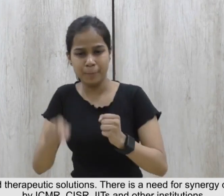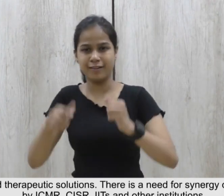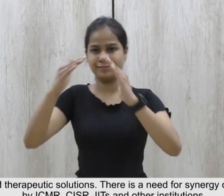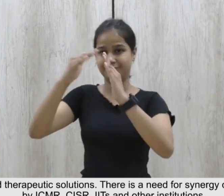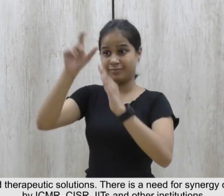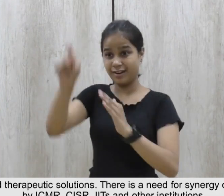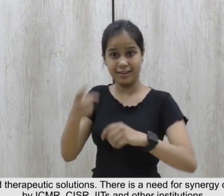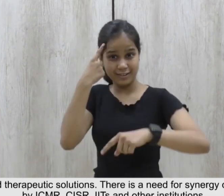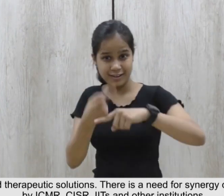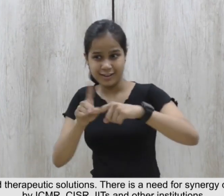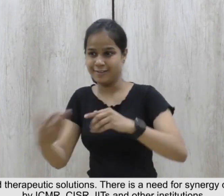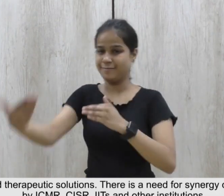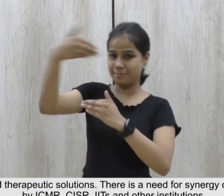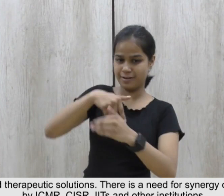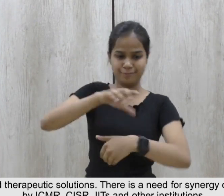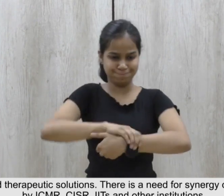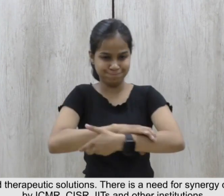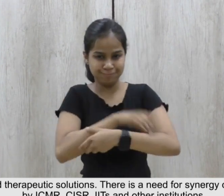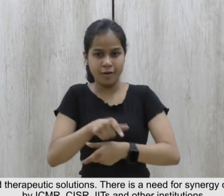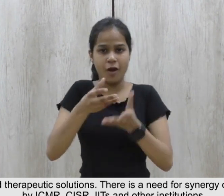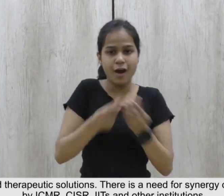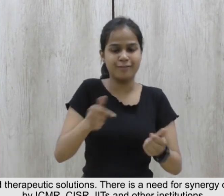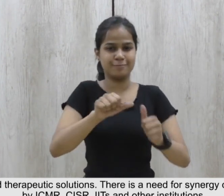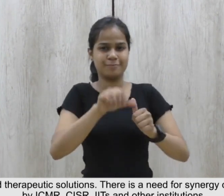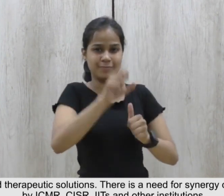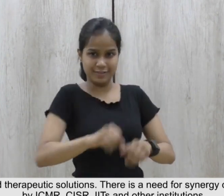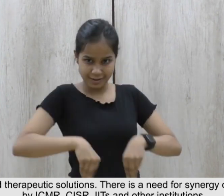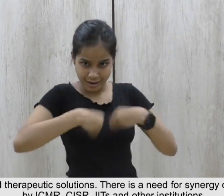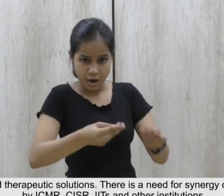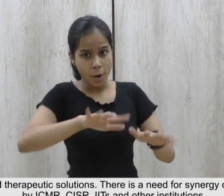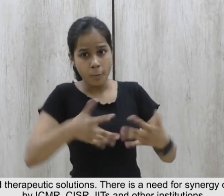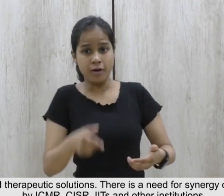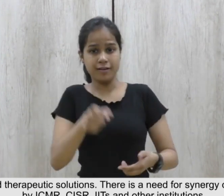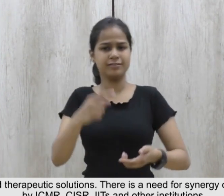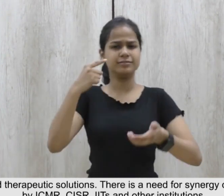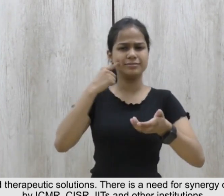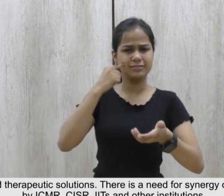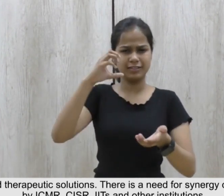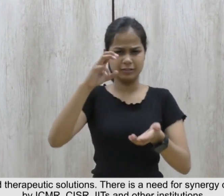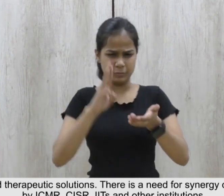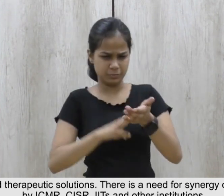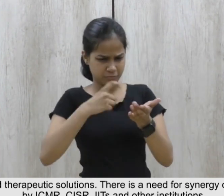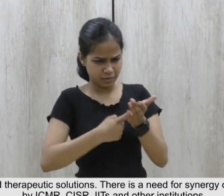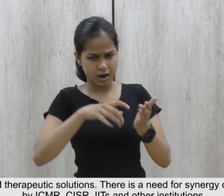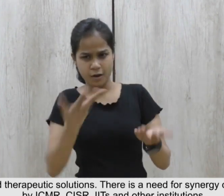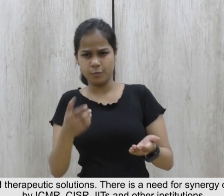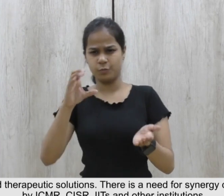therapeutic solutions. There is a need for synergy of research conducted